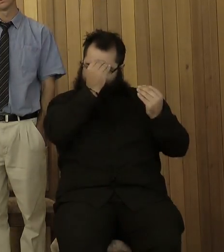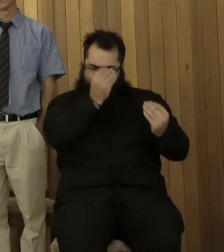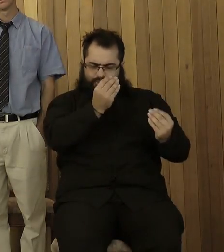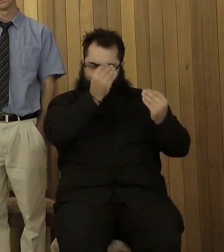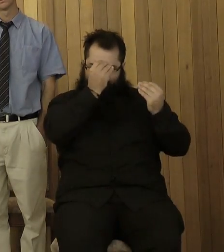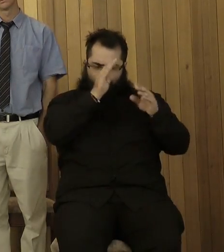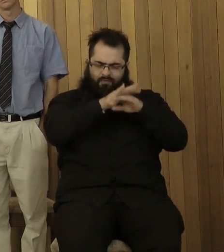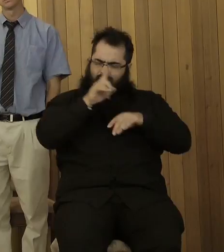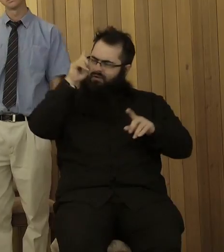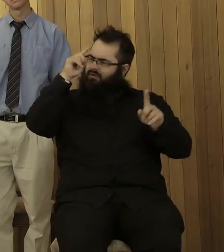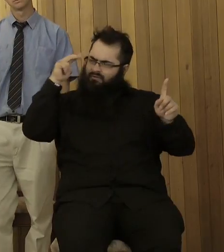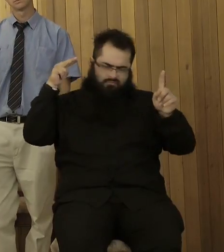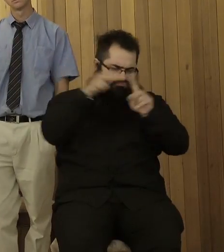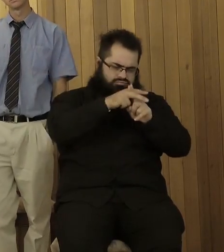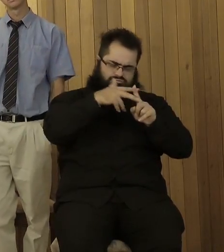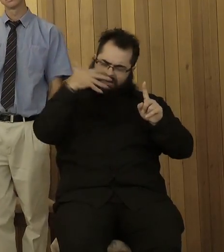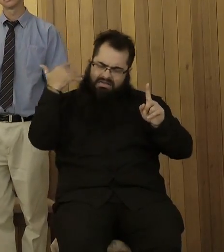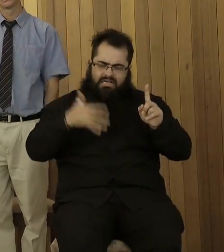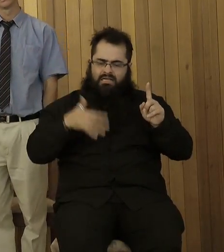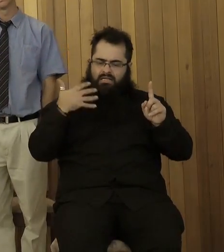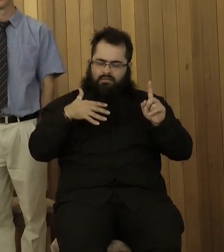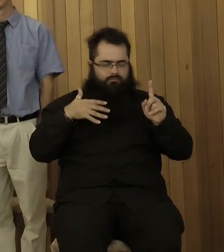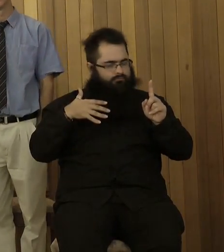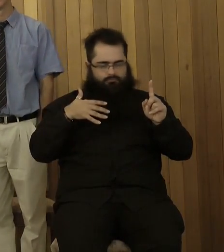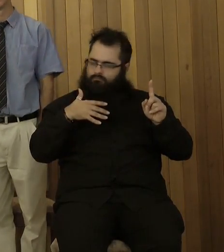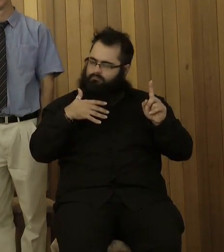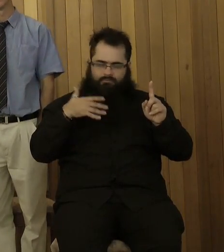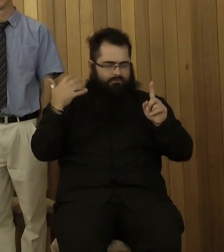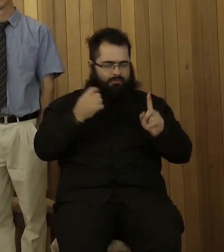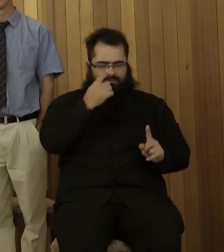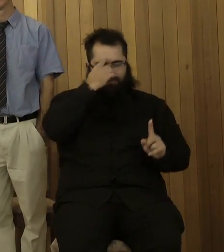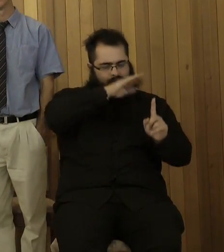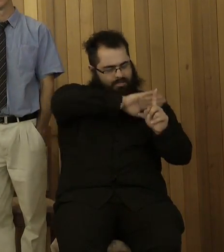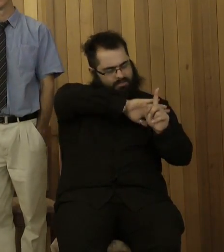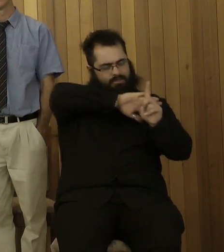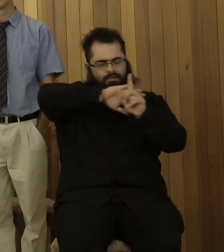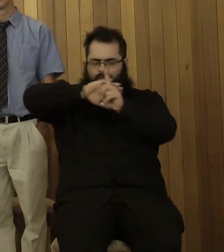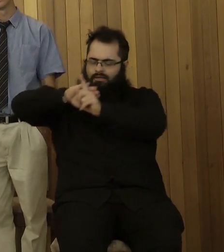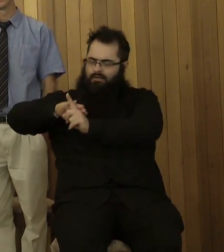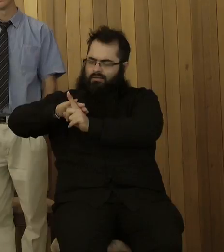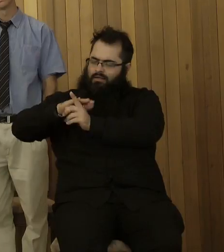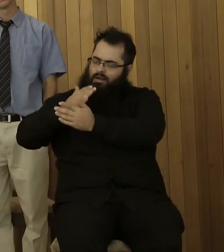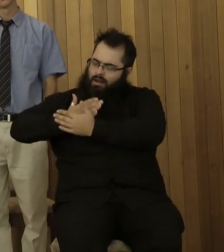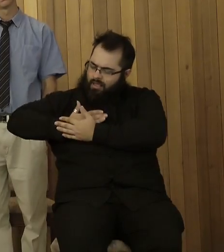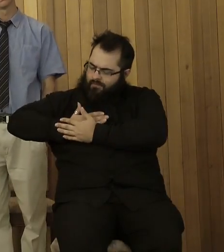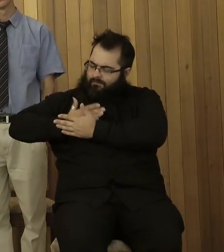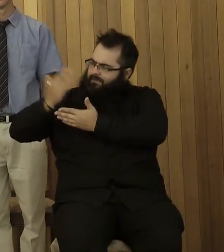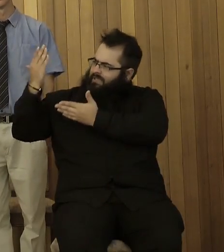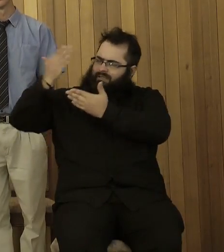vengeful God, and focus on Your love, Your love for us, Your love so much that while